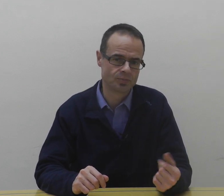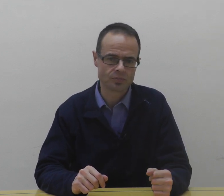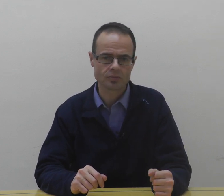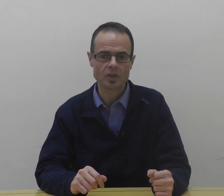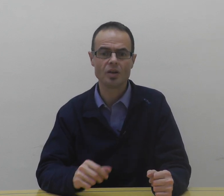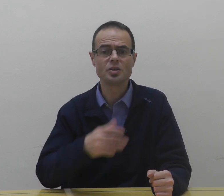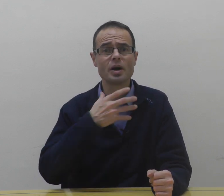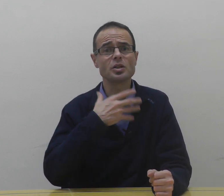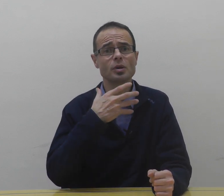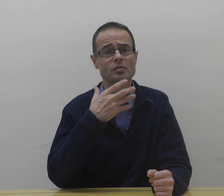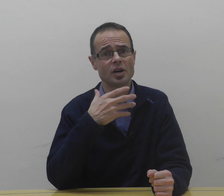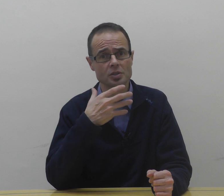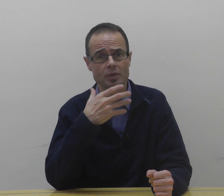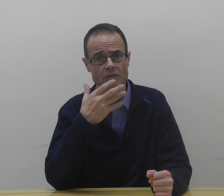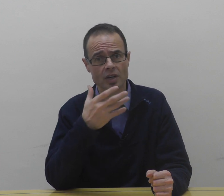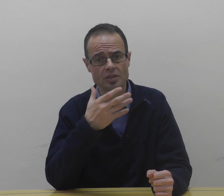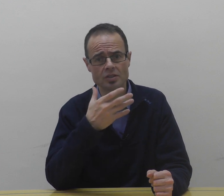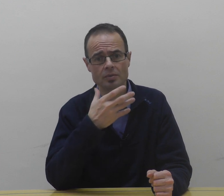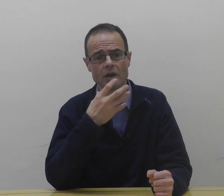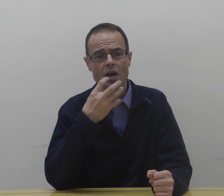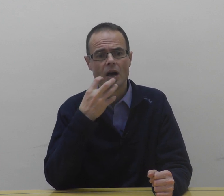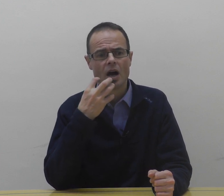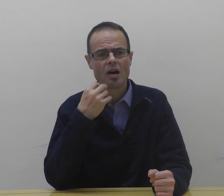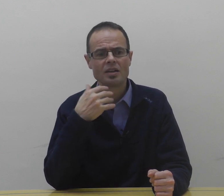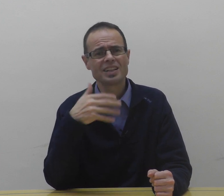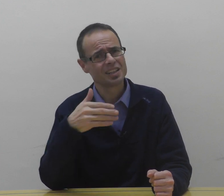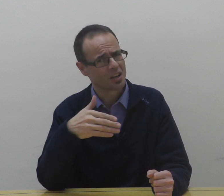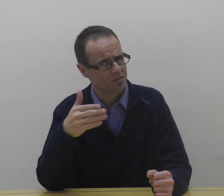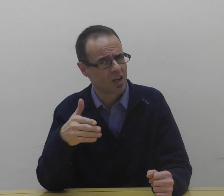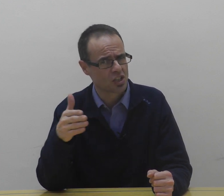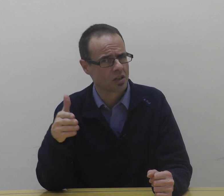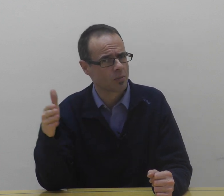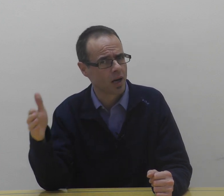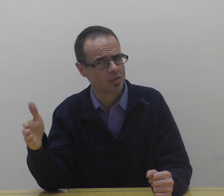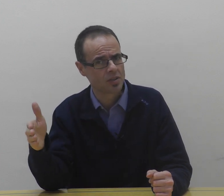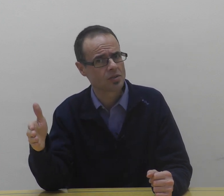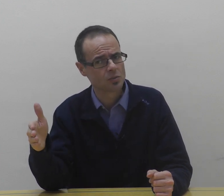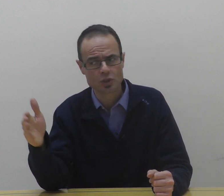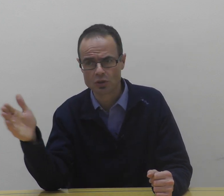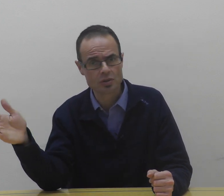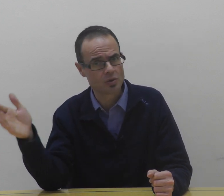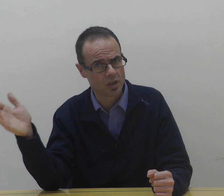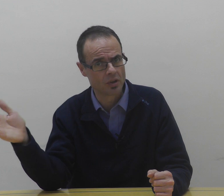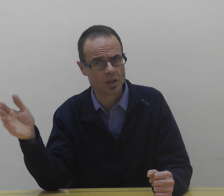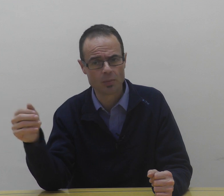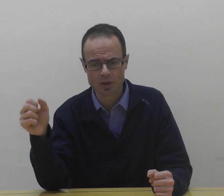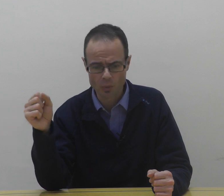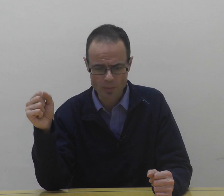And these mandibular advancement devices are a little like functional appliances, which you'll also see written up on our web.